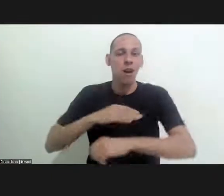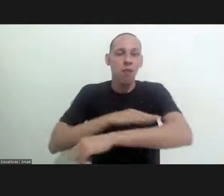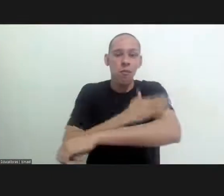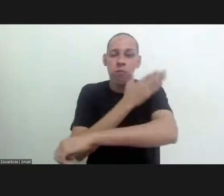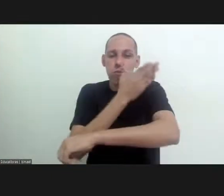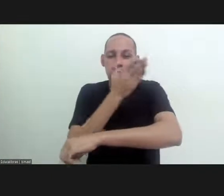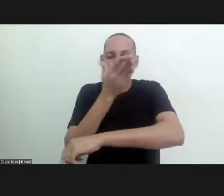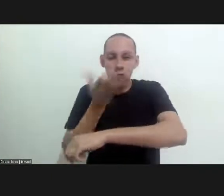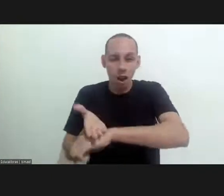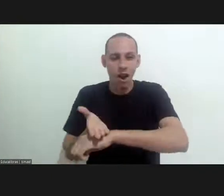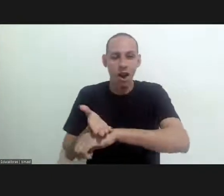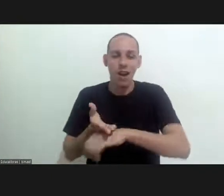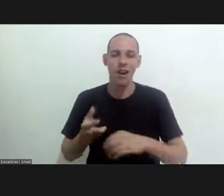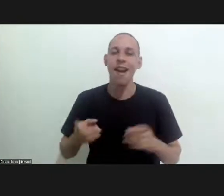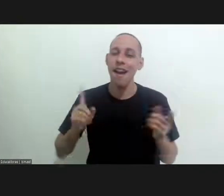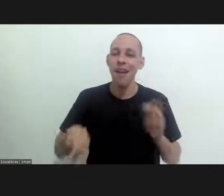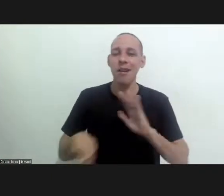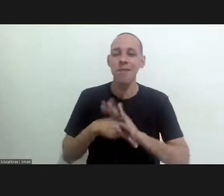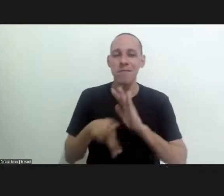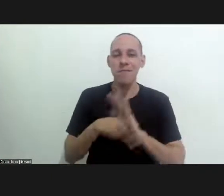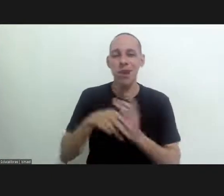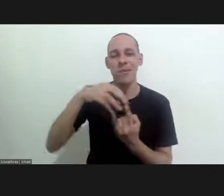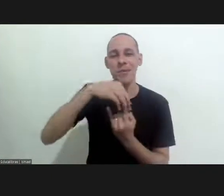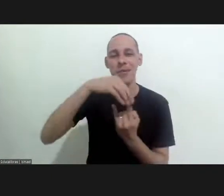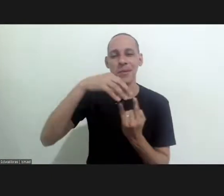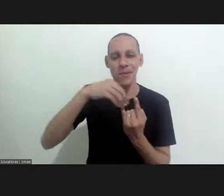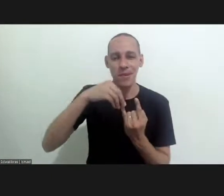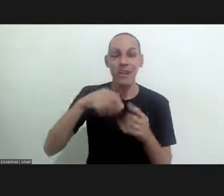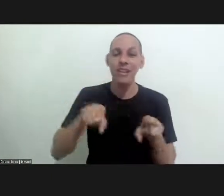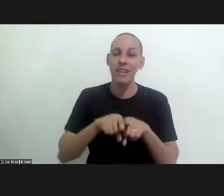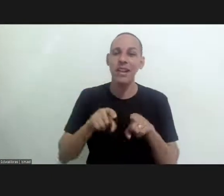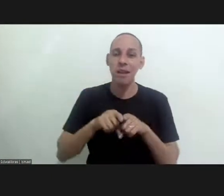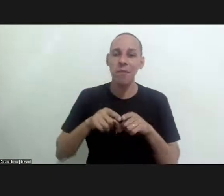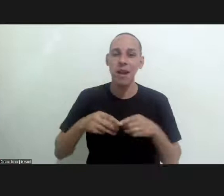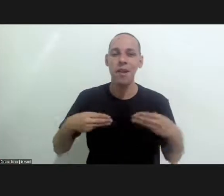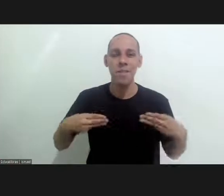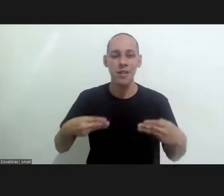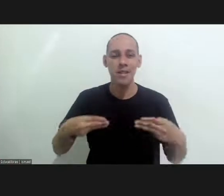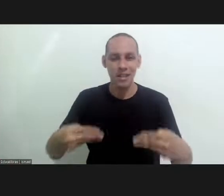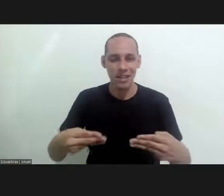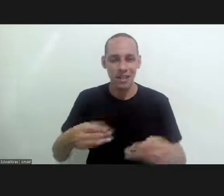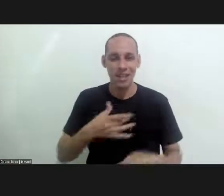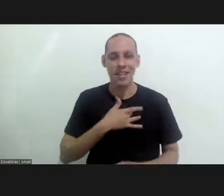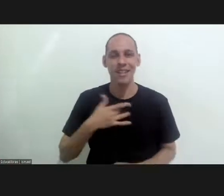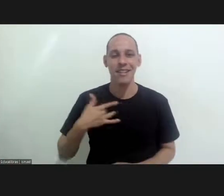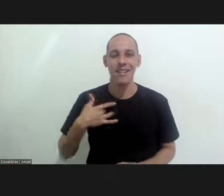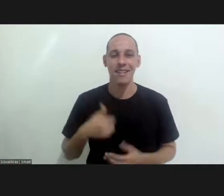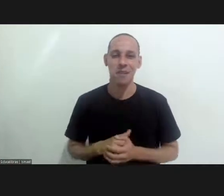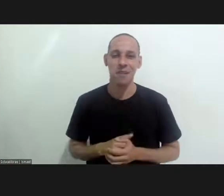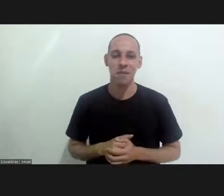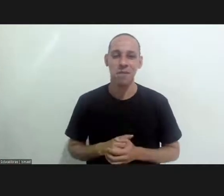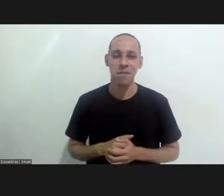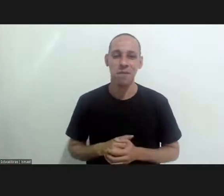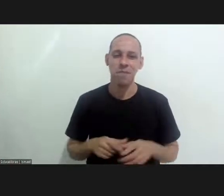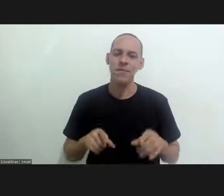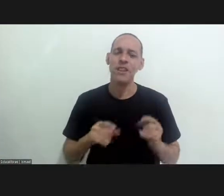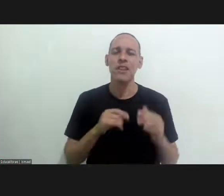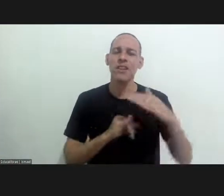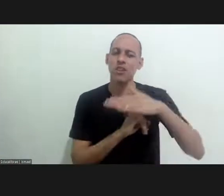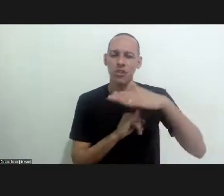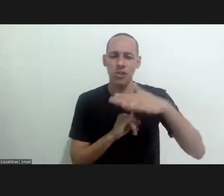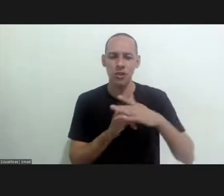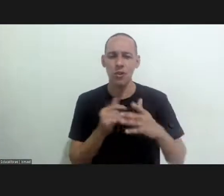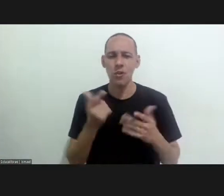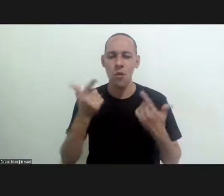this uh full day seminar as a legacy of Fiocruz, the Ministry of Health and the